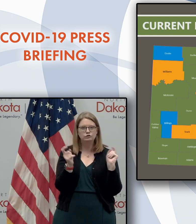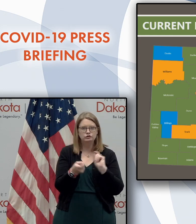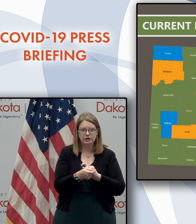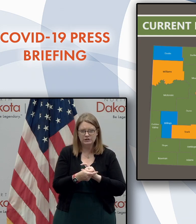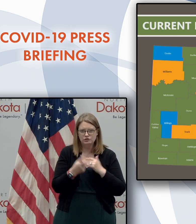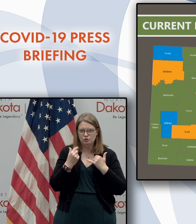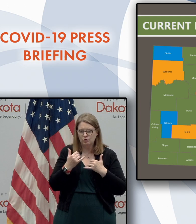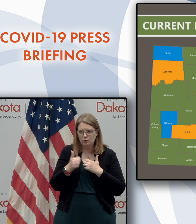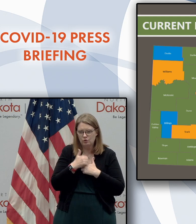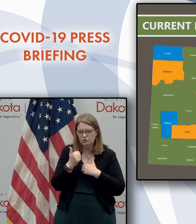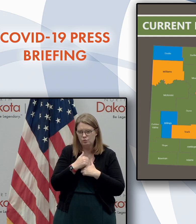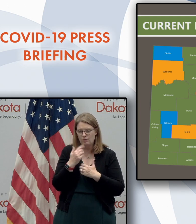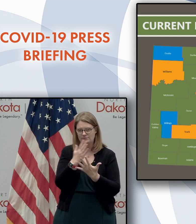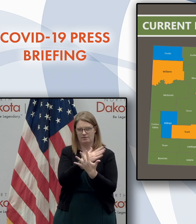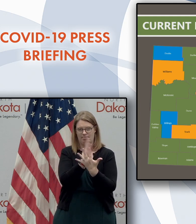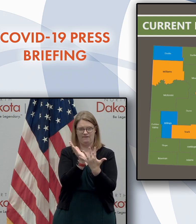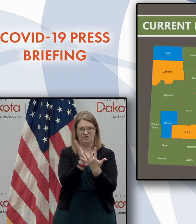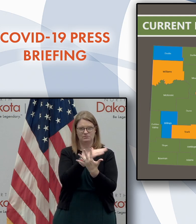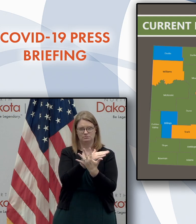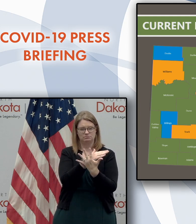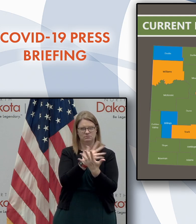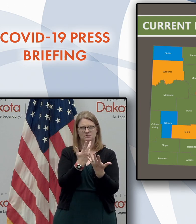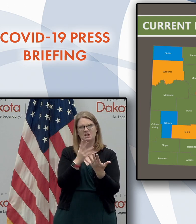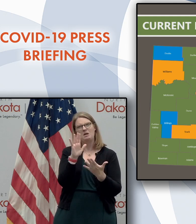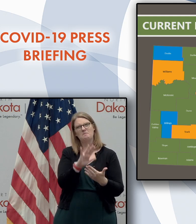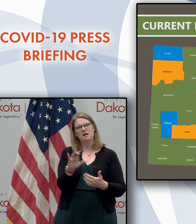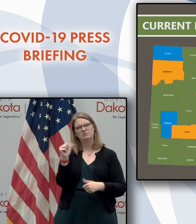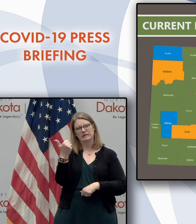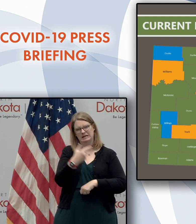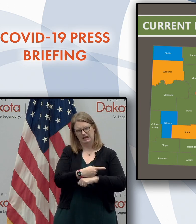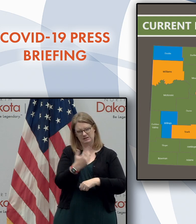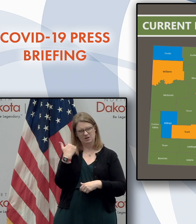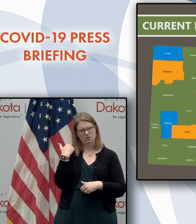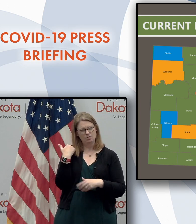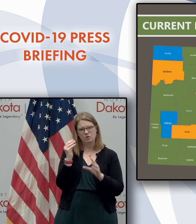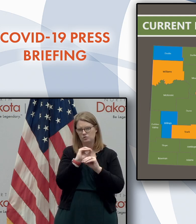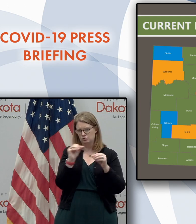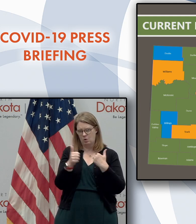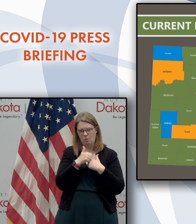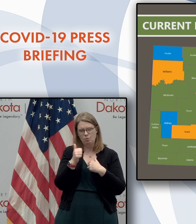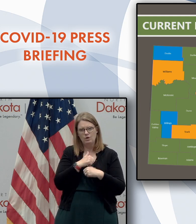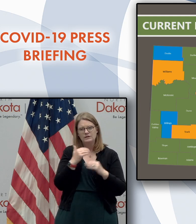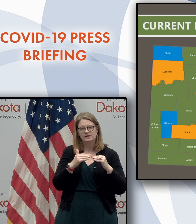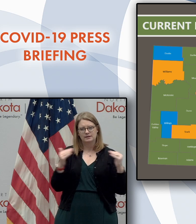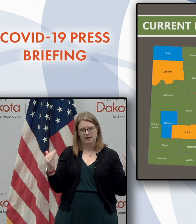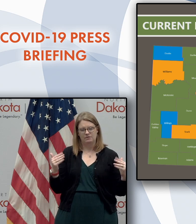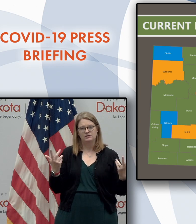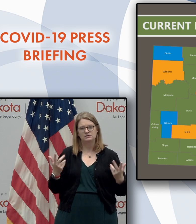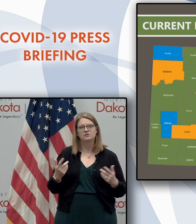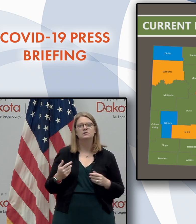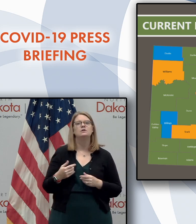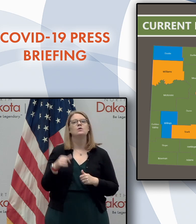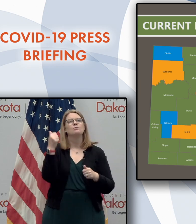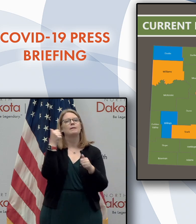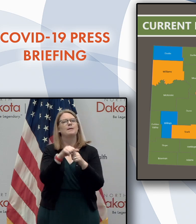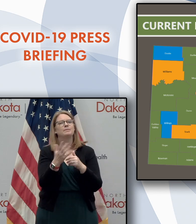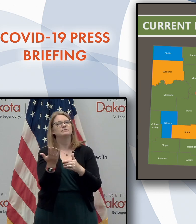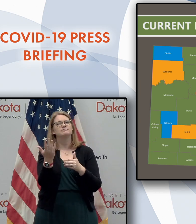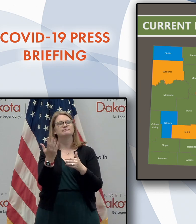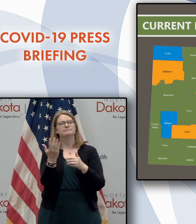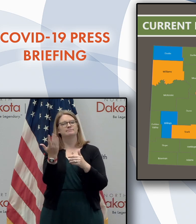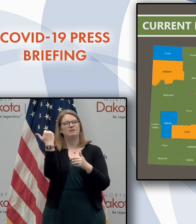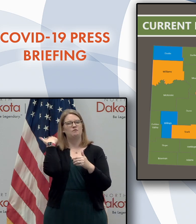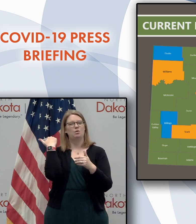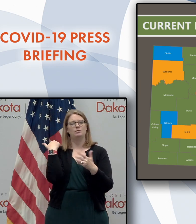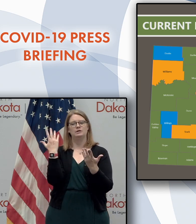that we announced, uh, just about 10 days ago. Uh, and as you'll recall, we began using those county-by-county